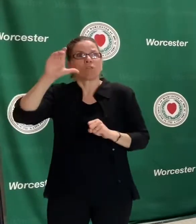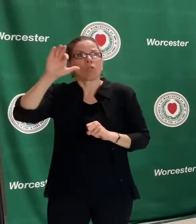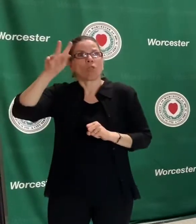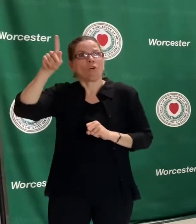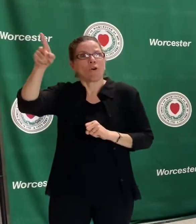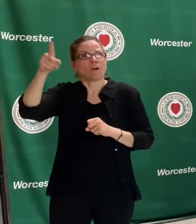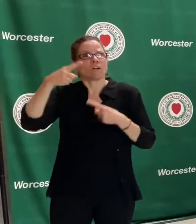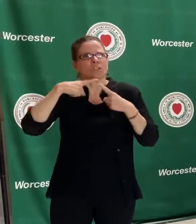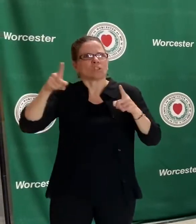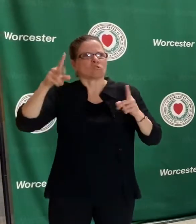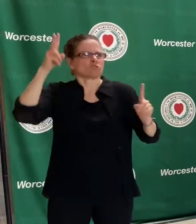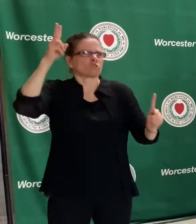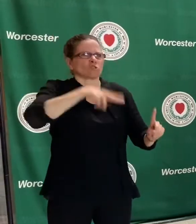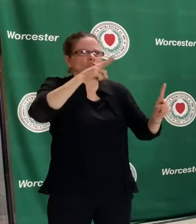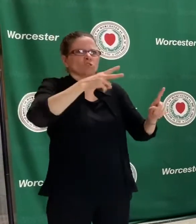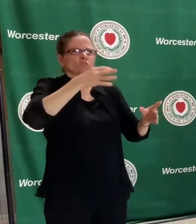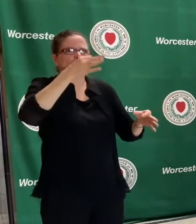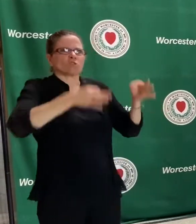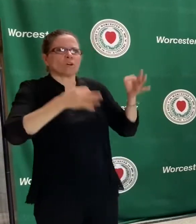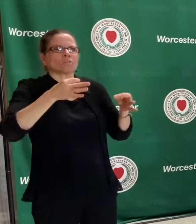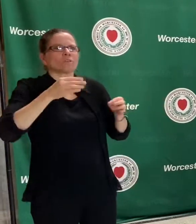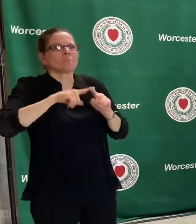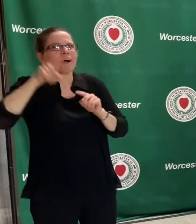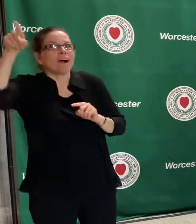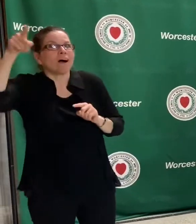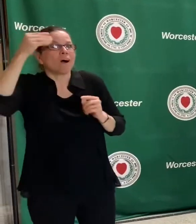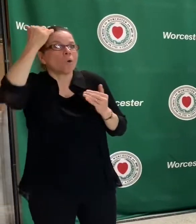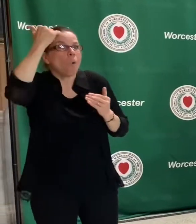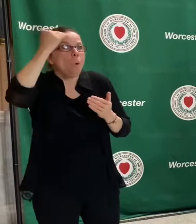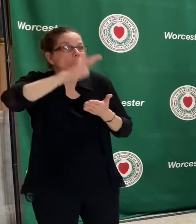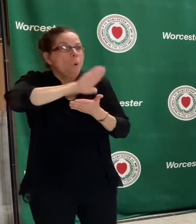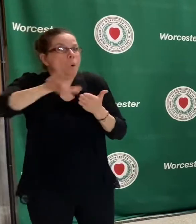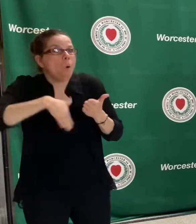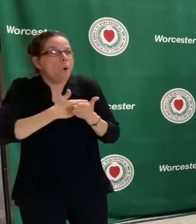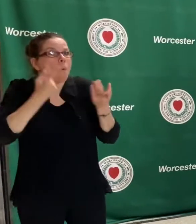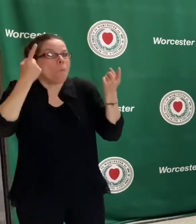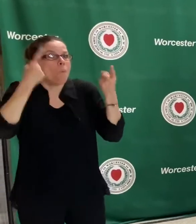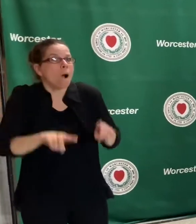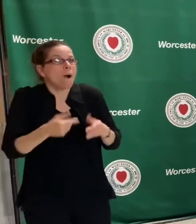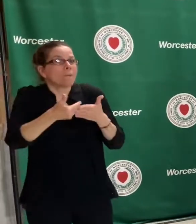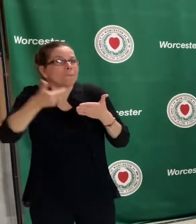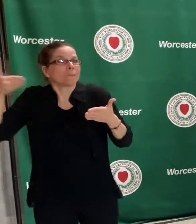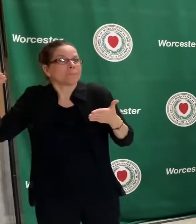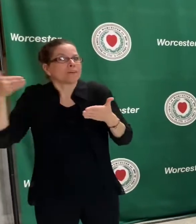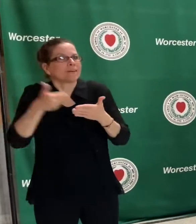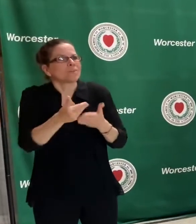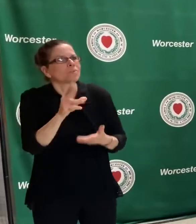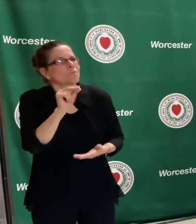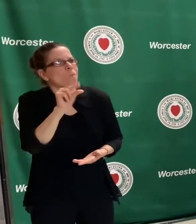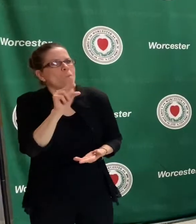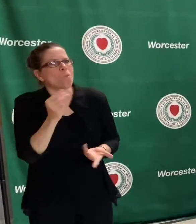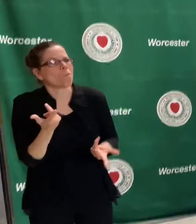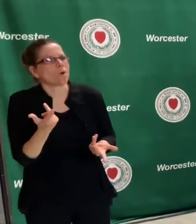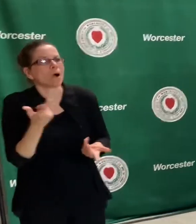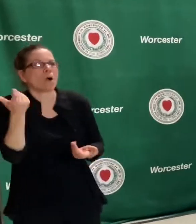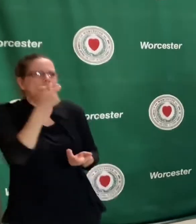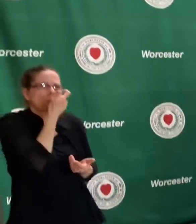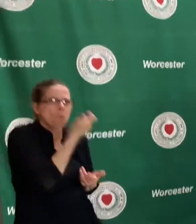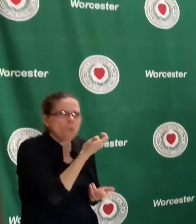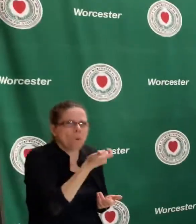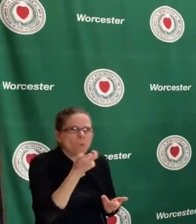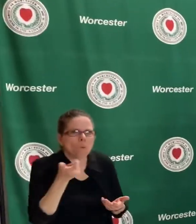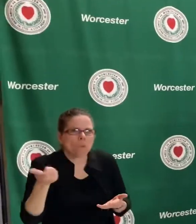judgment call, because there's more information out there. And the video I've seen in the are of a